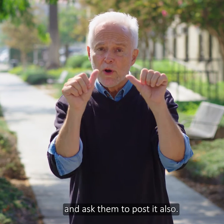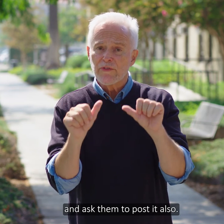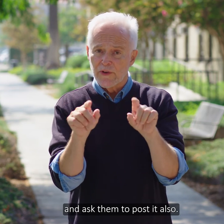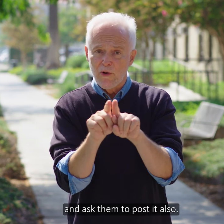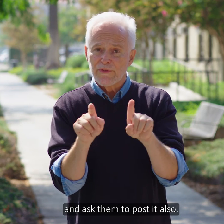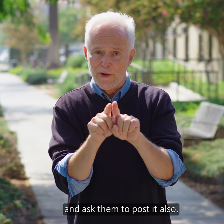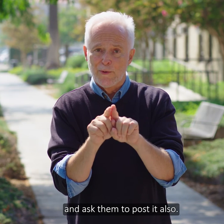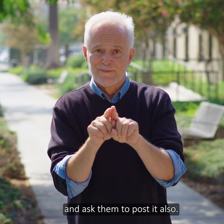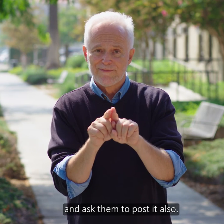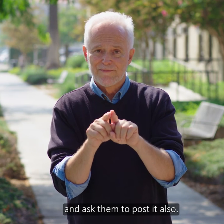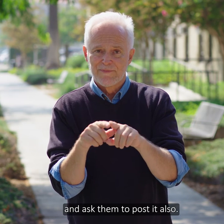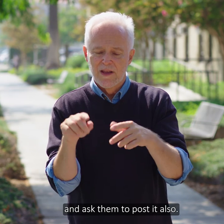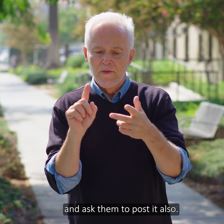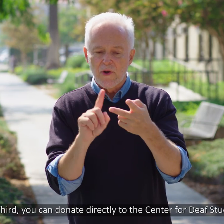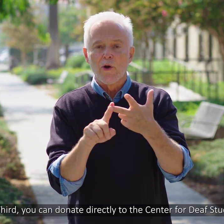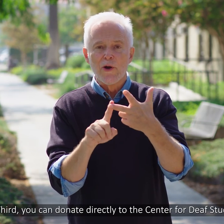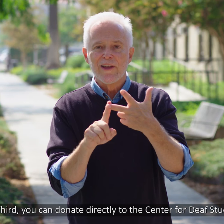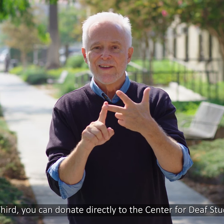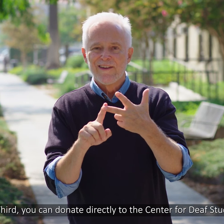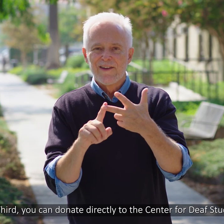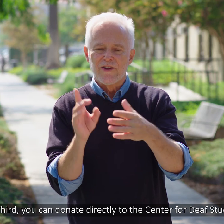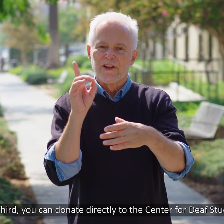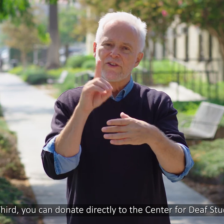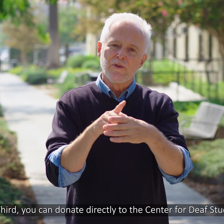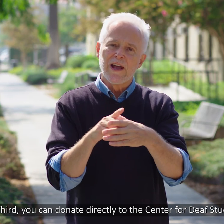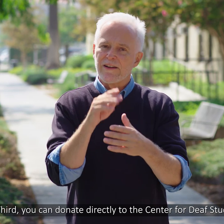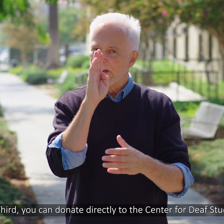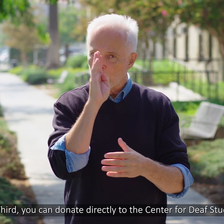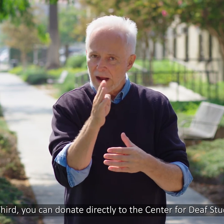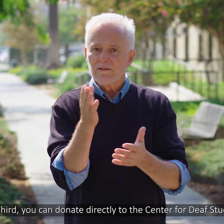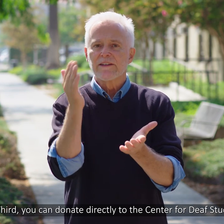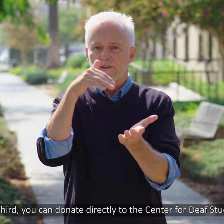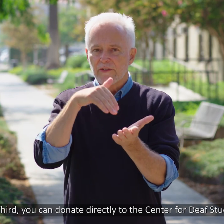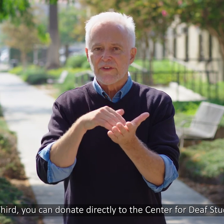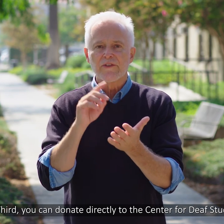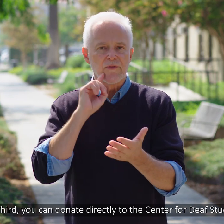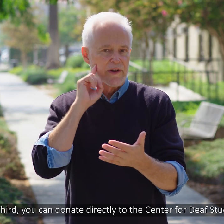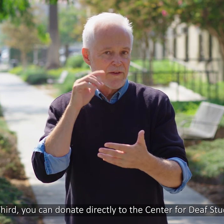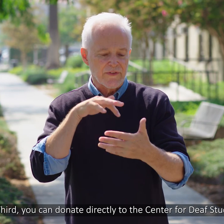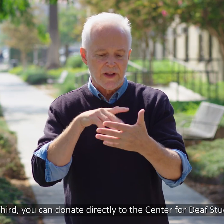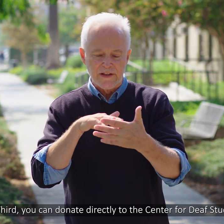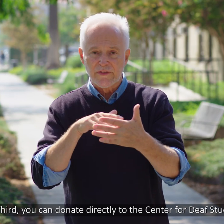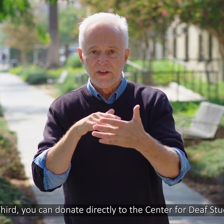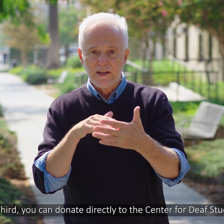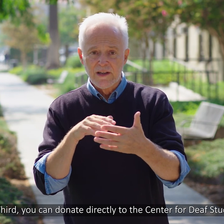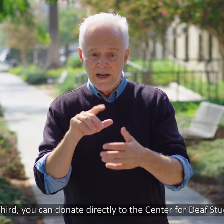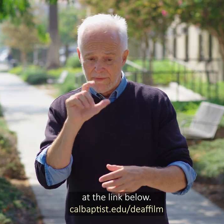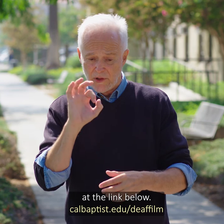post it also. Third, you can donate directly to the Center for Deaf Studies at the